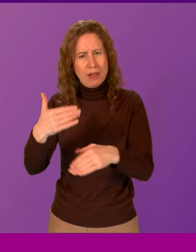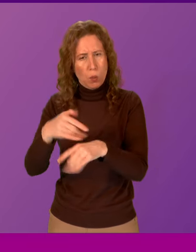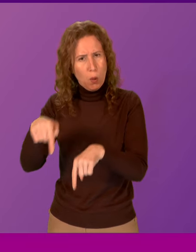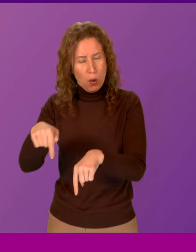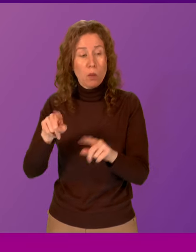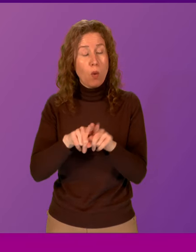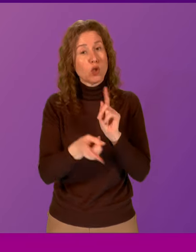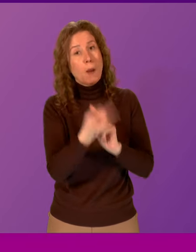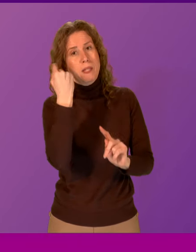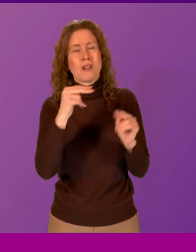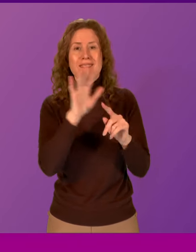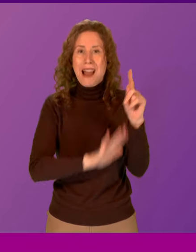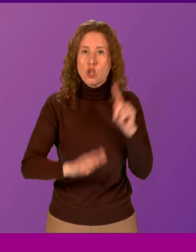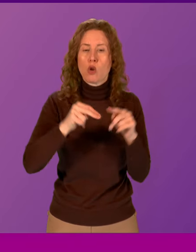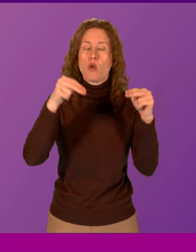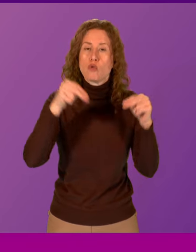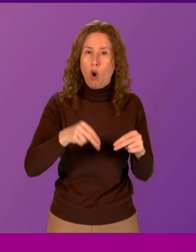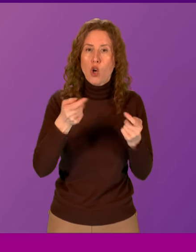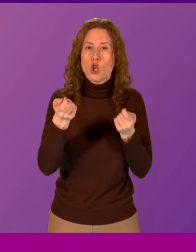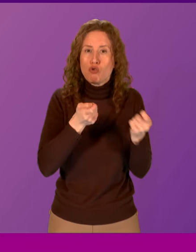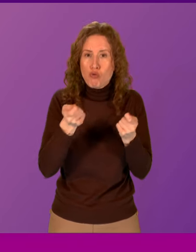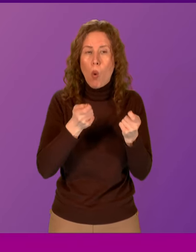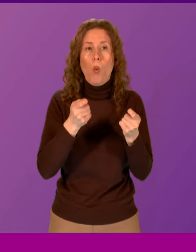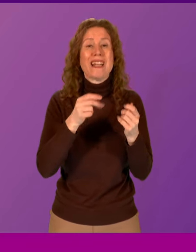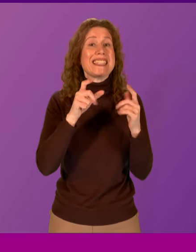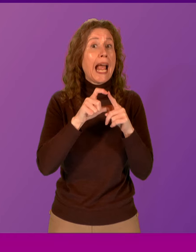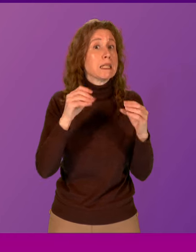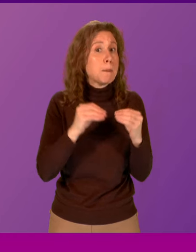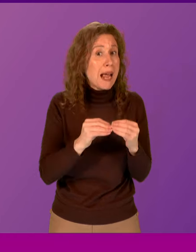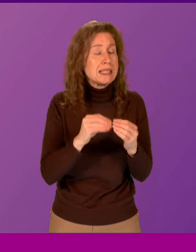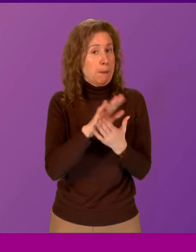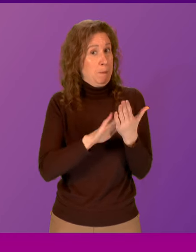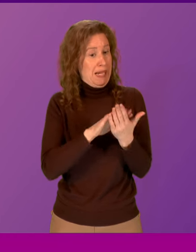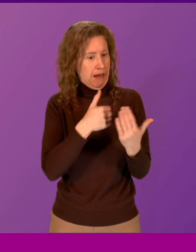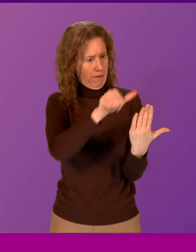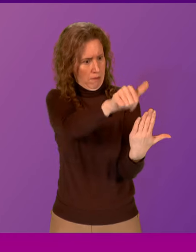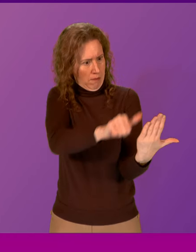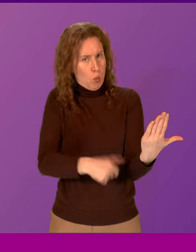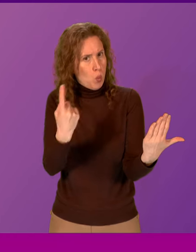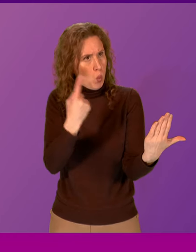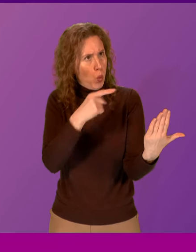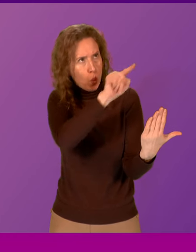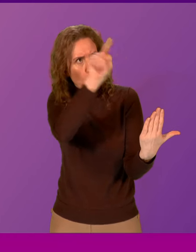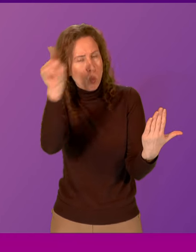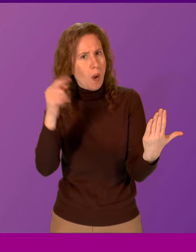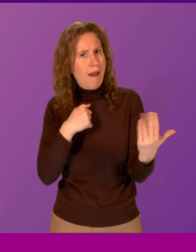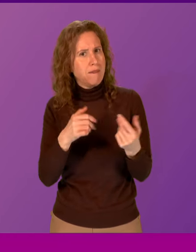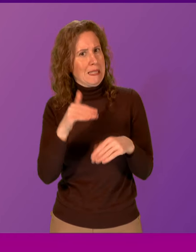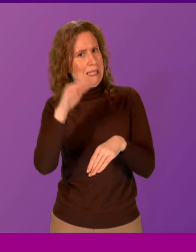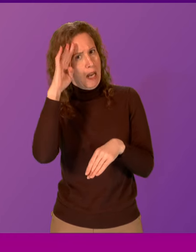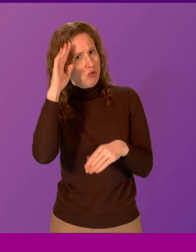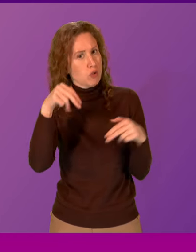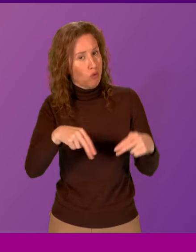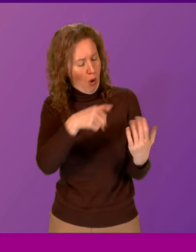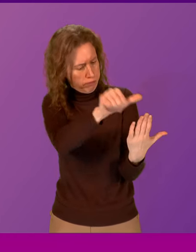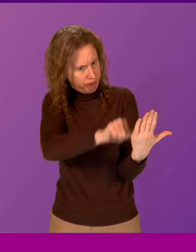a national dog control notice database to help enforcement agencies better monitor the control of dogs.